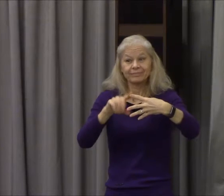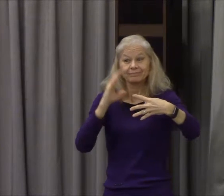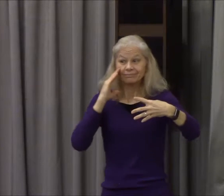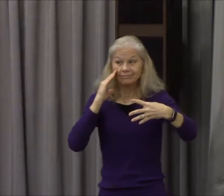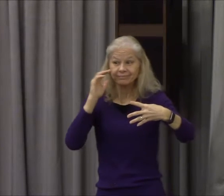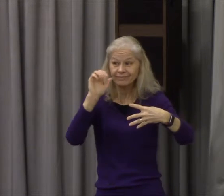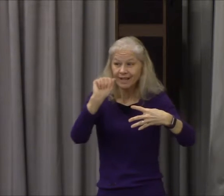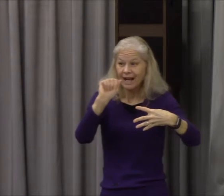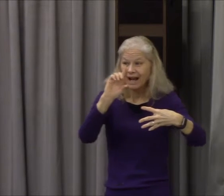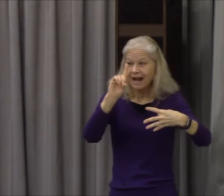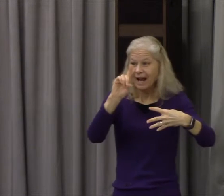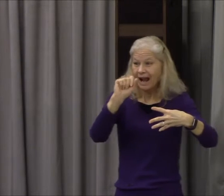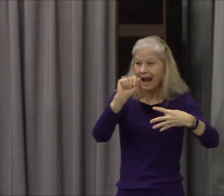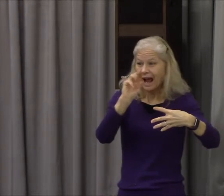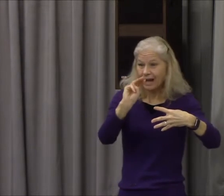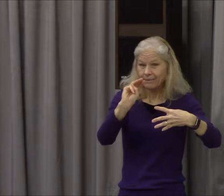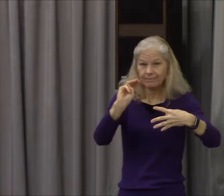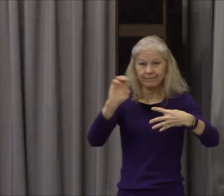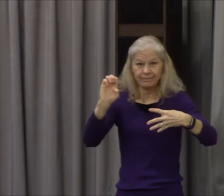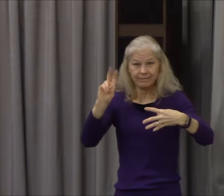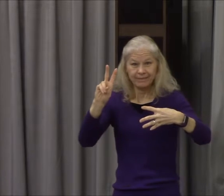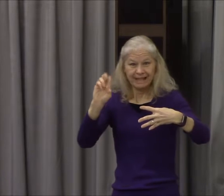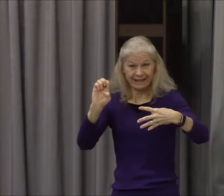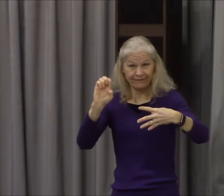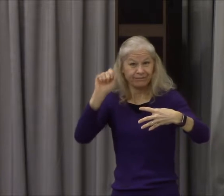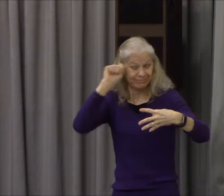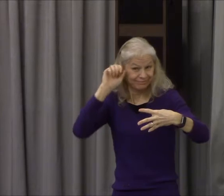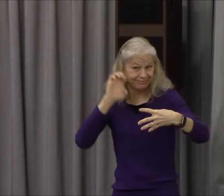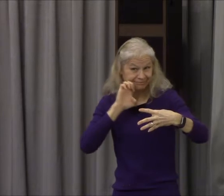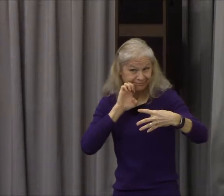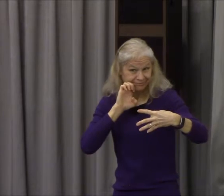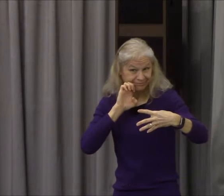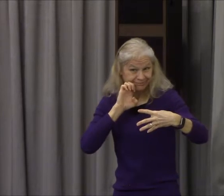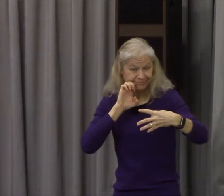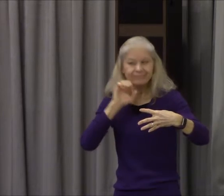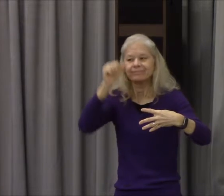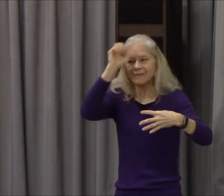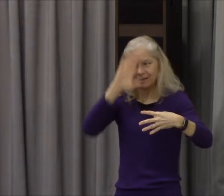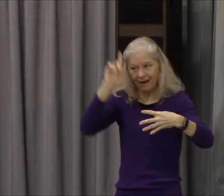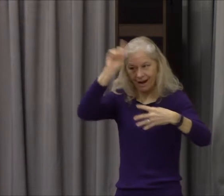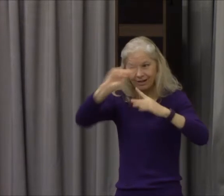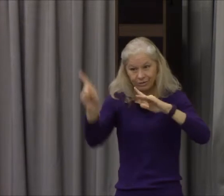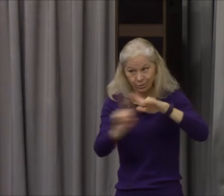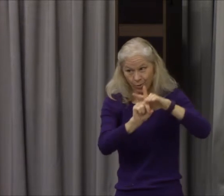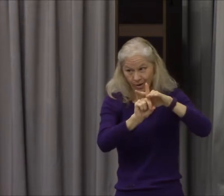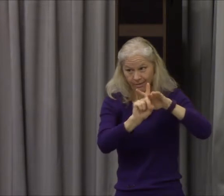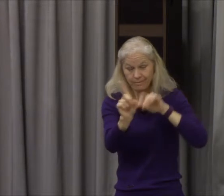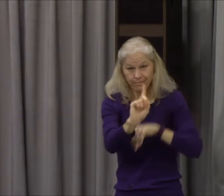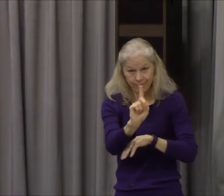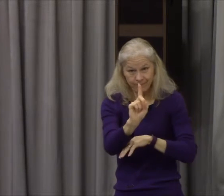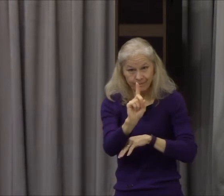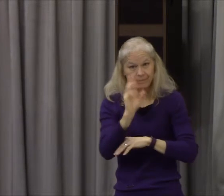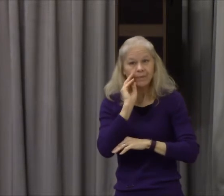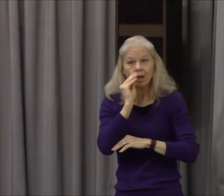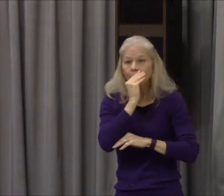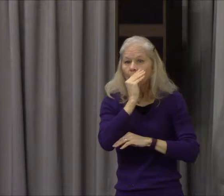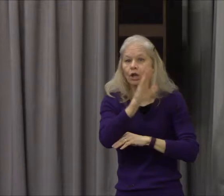us the sting of sin number one God came to Adam in the garden and showed us the sting of sin